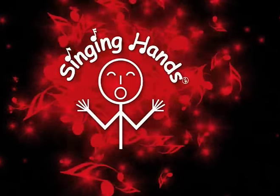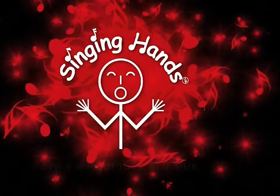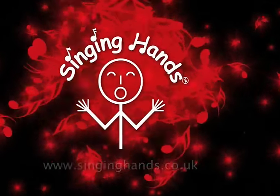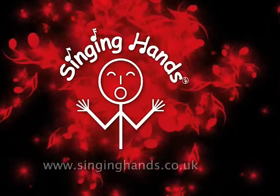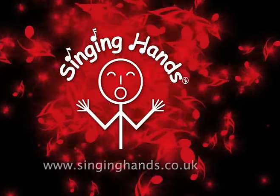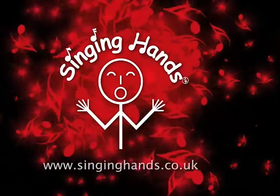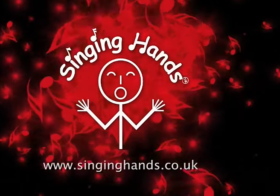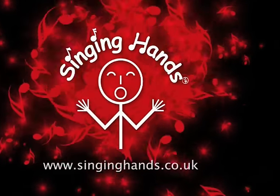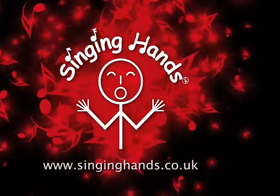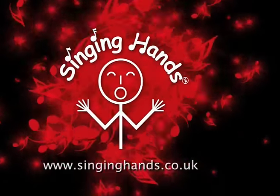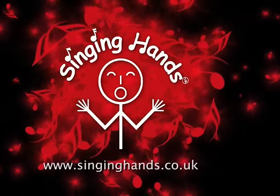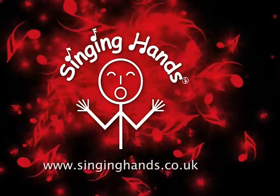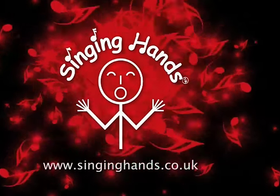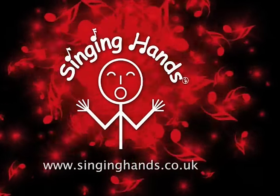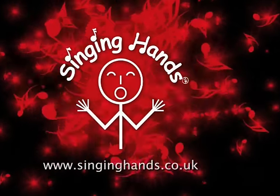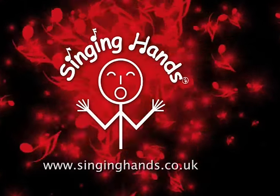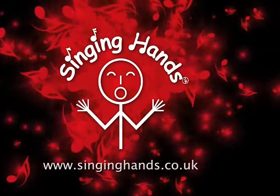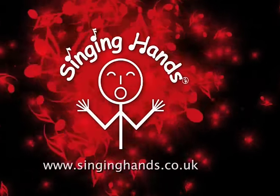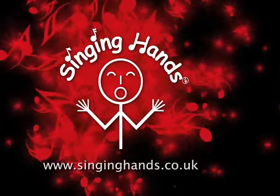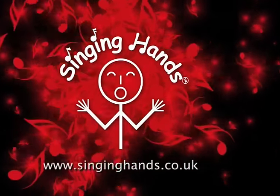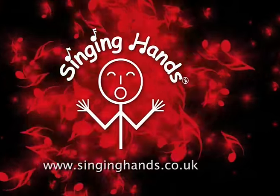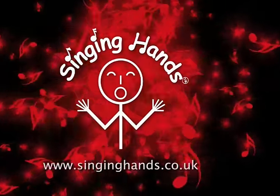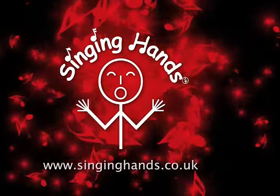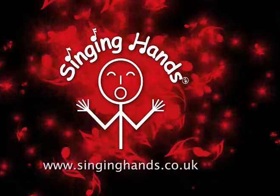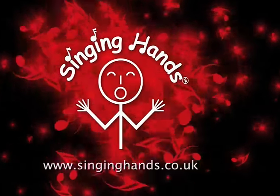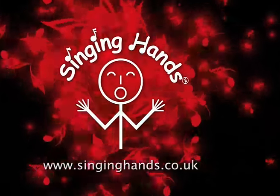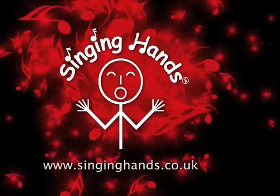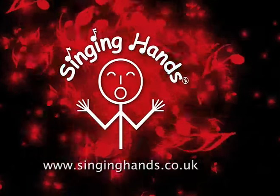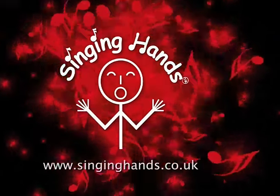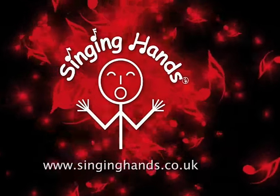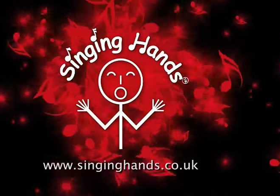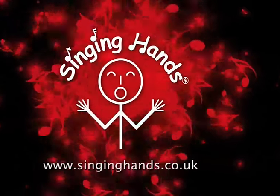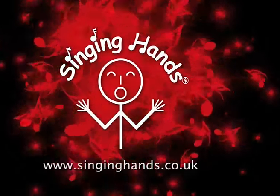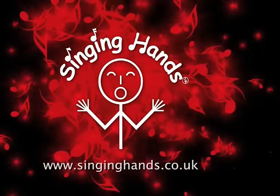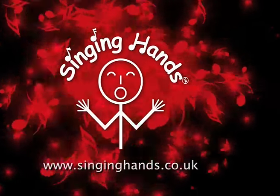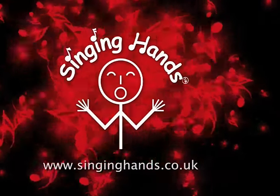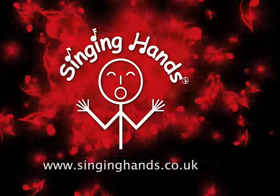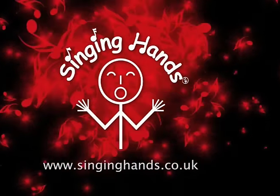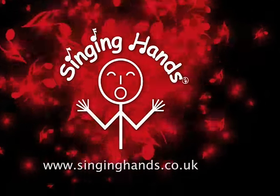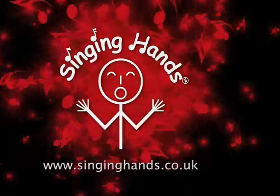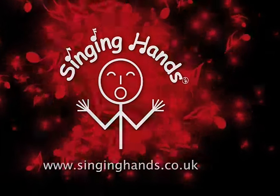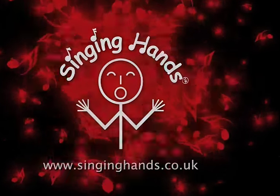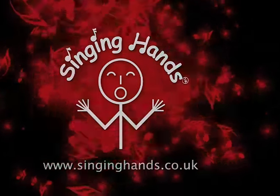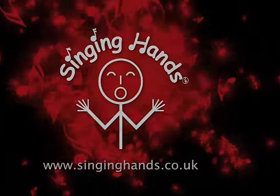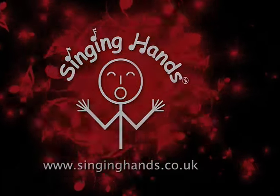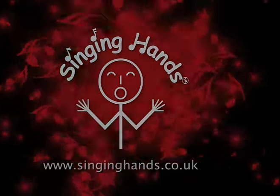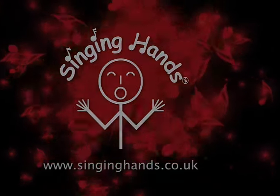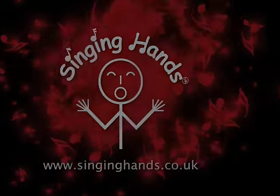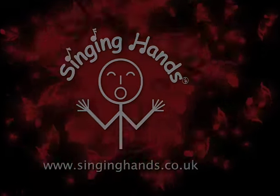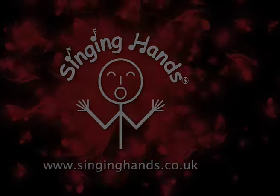Come and visit us at www.singinghands.co.uk block One for the master and